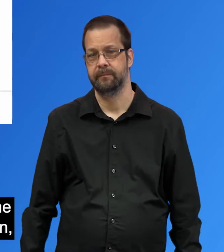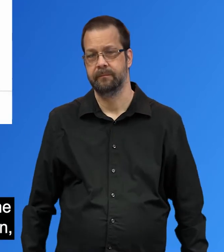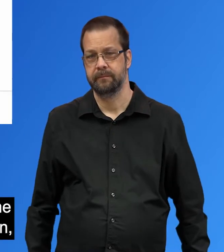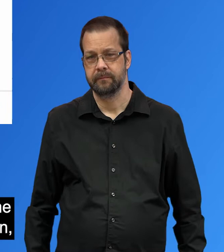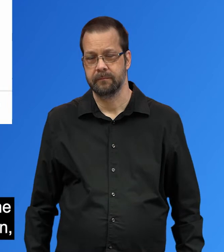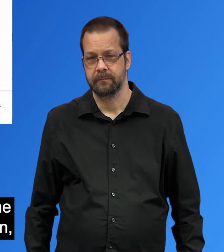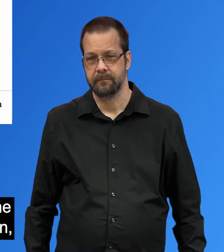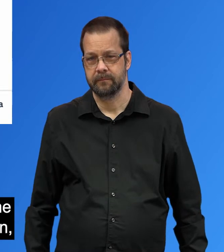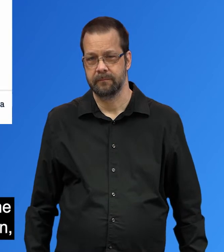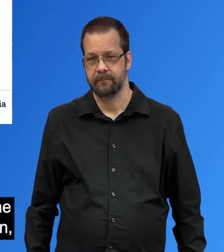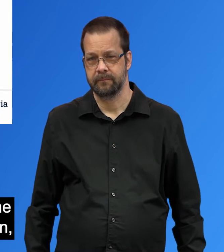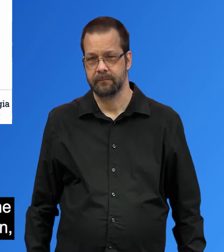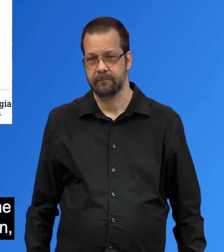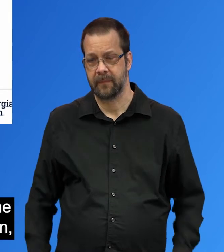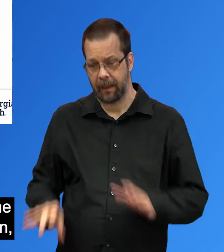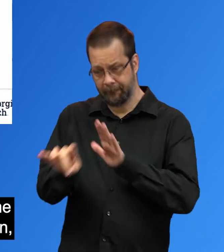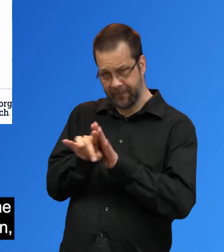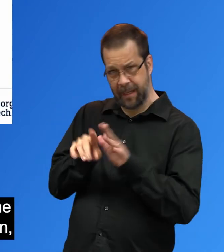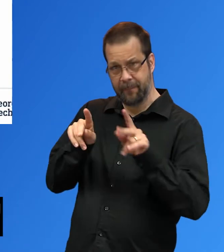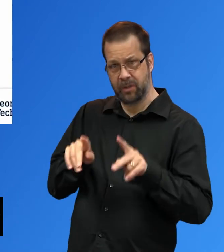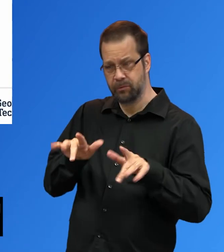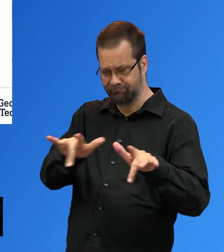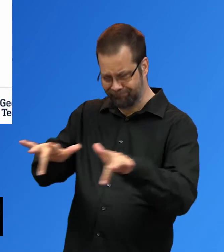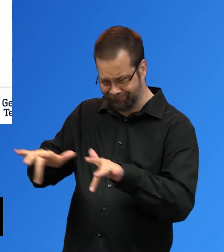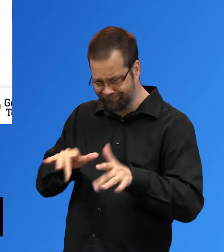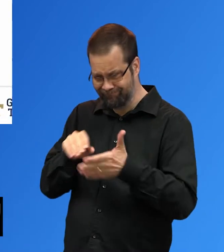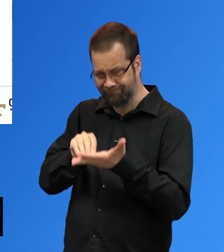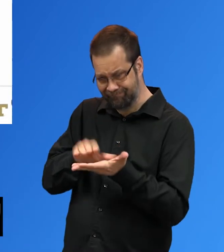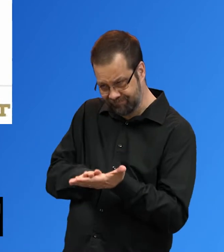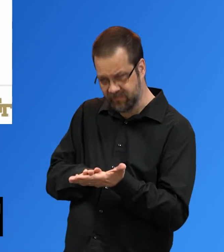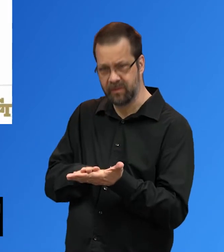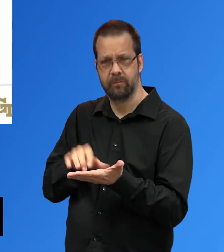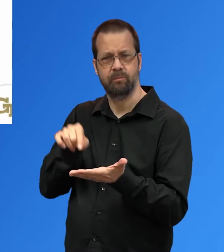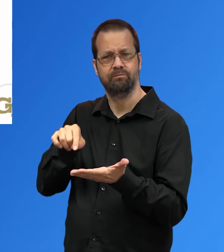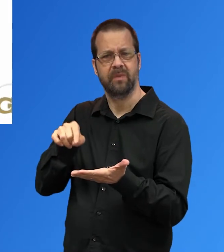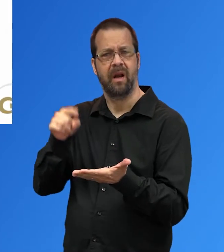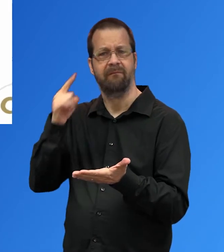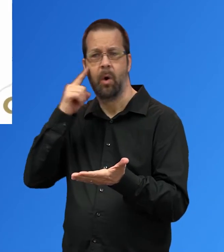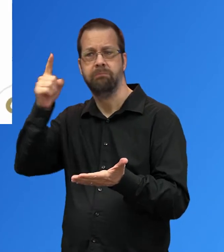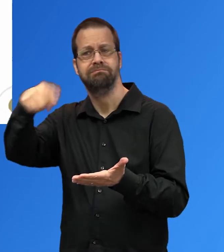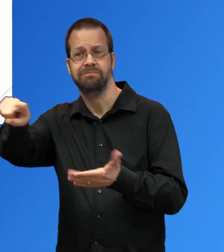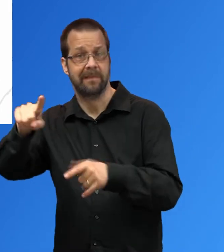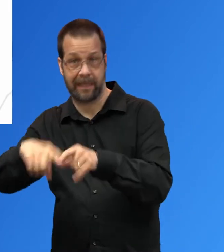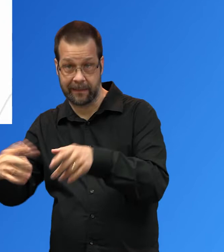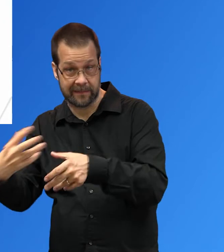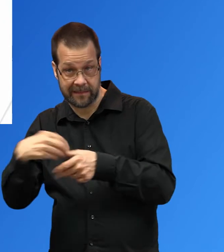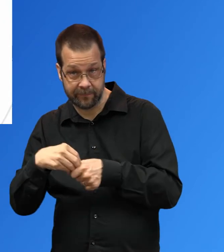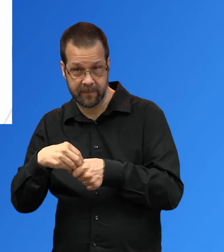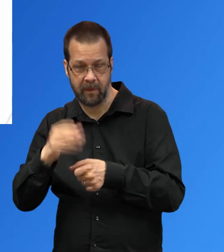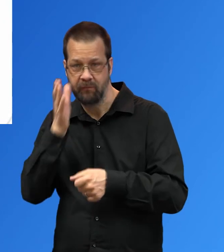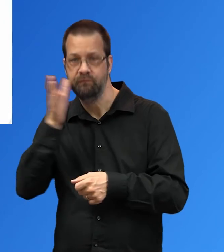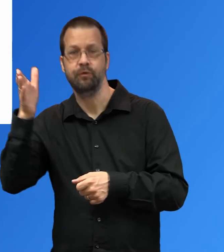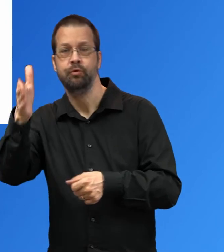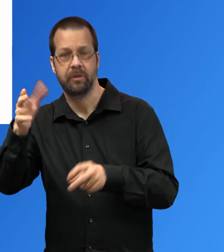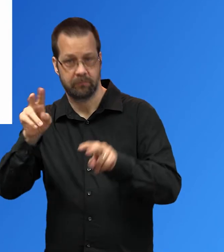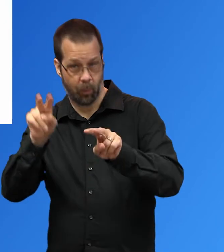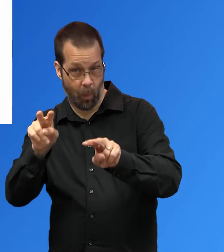Designate who will record the meeting to allow transcription, re-watching of the meeting and an archive if some participants are unable to attend